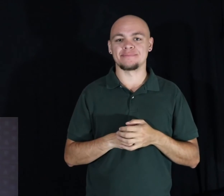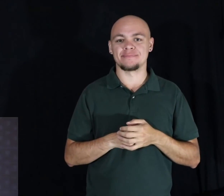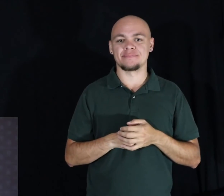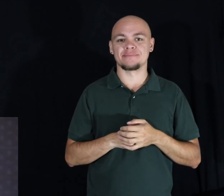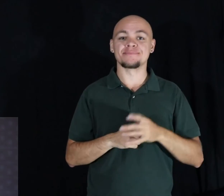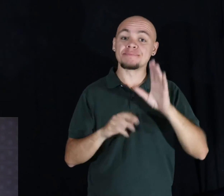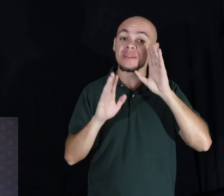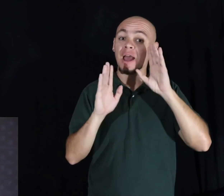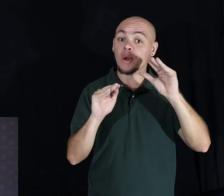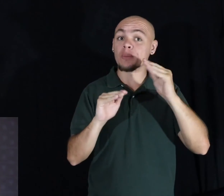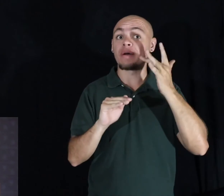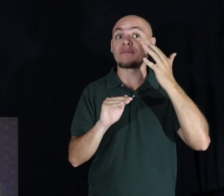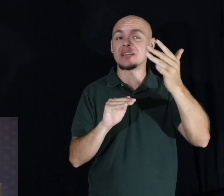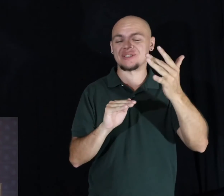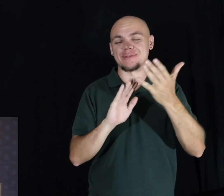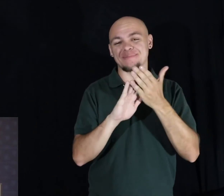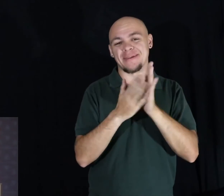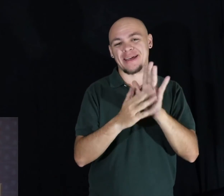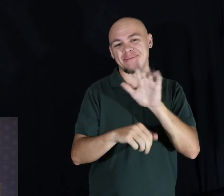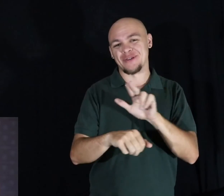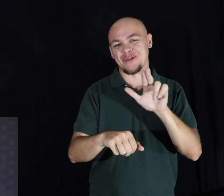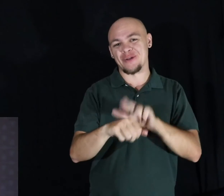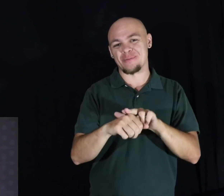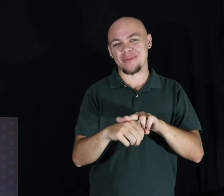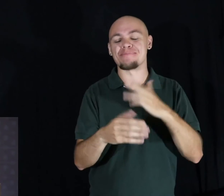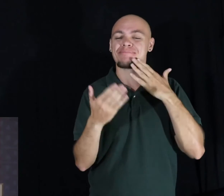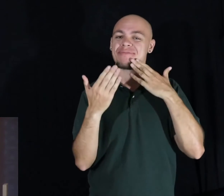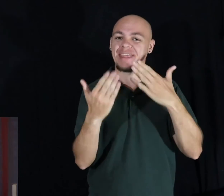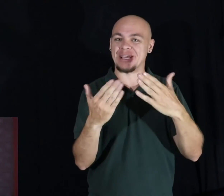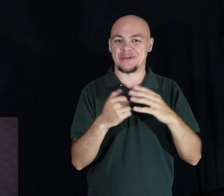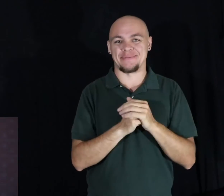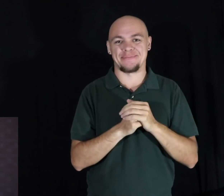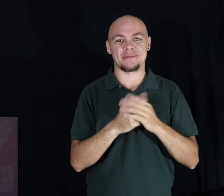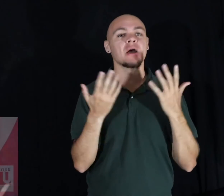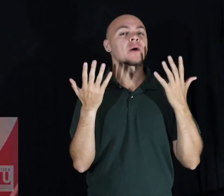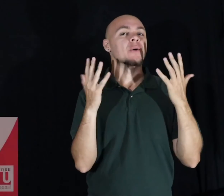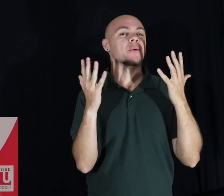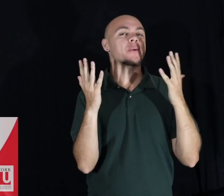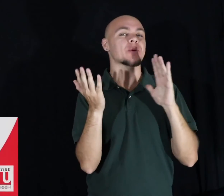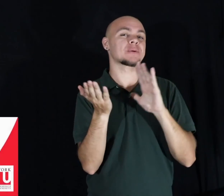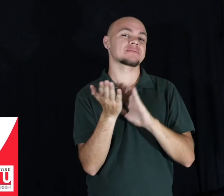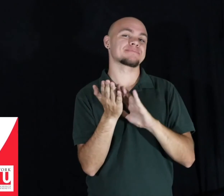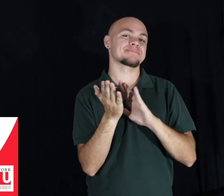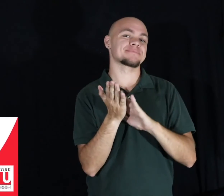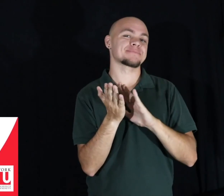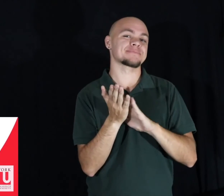My hope is that one day it will be. Thank you. Thank you.